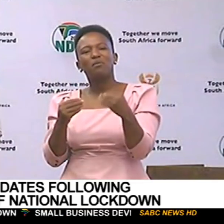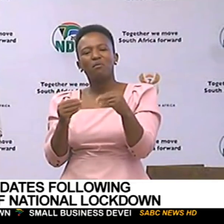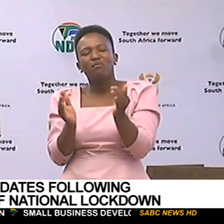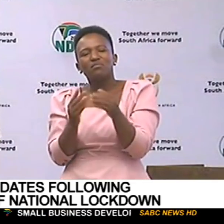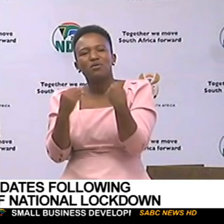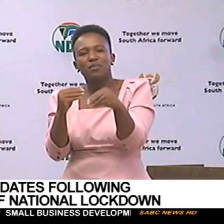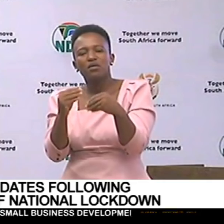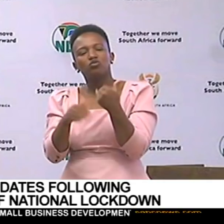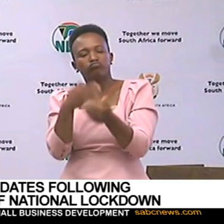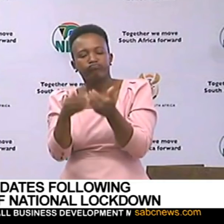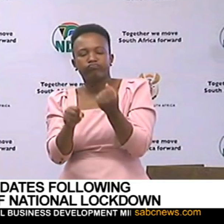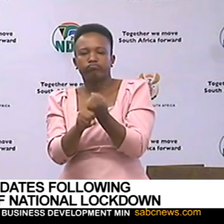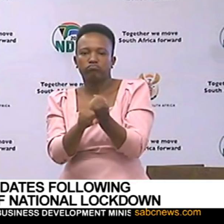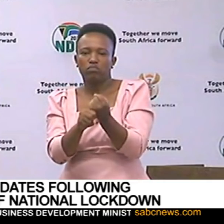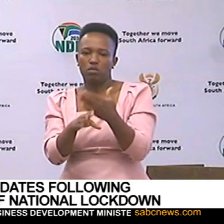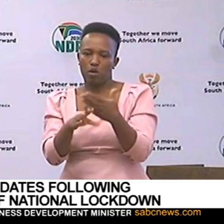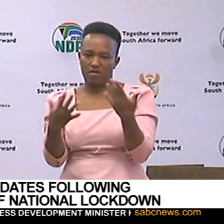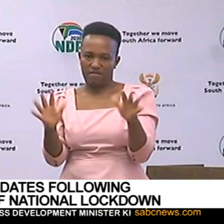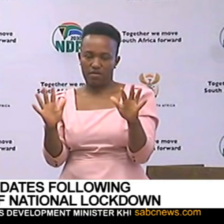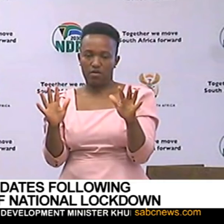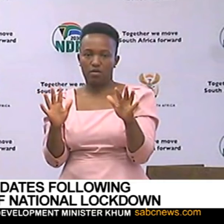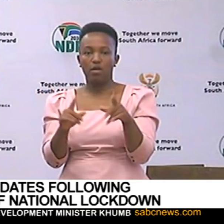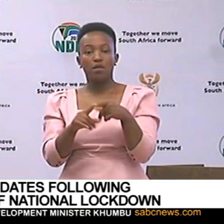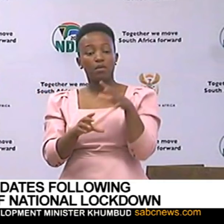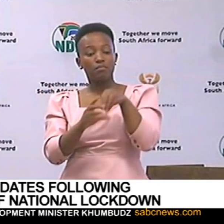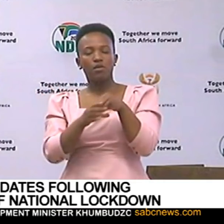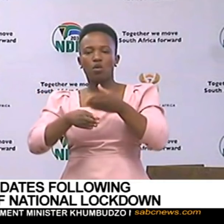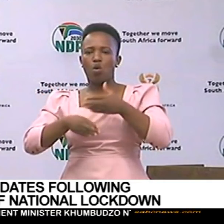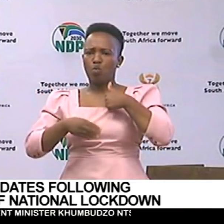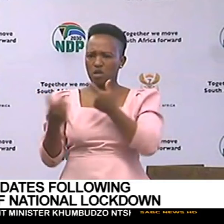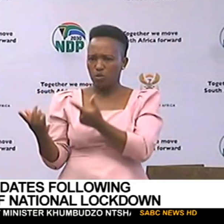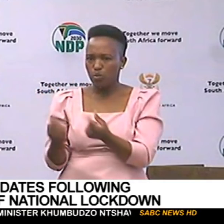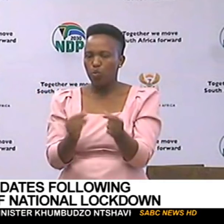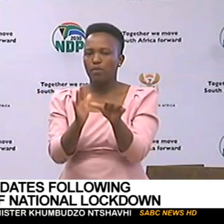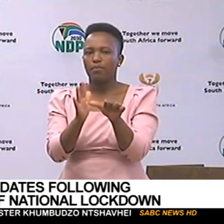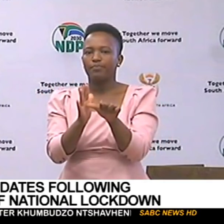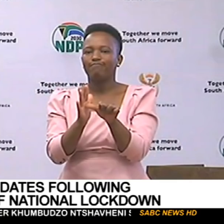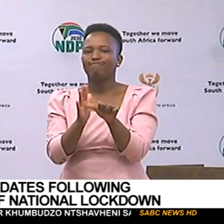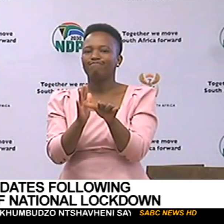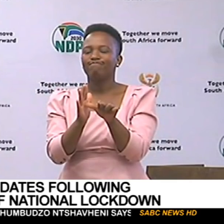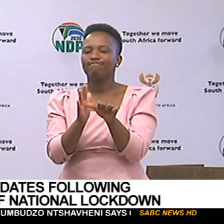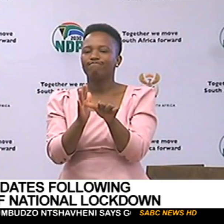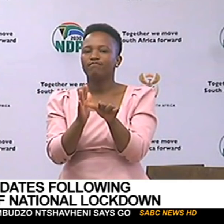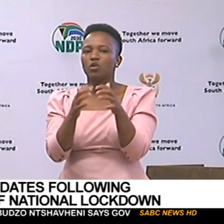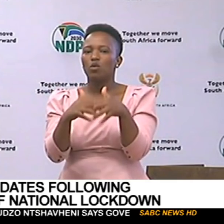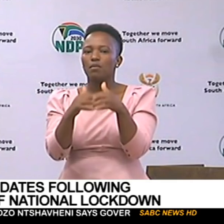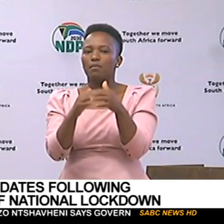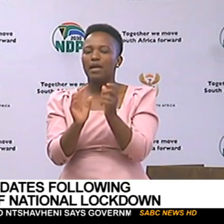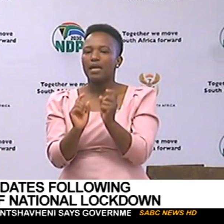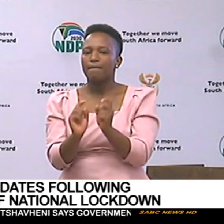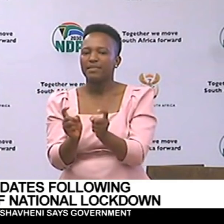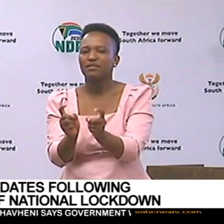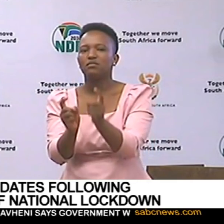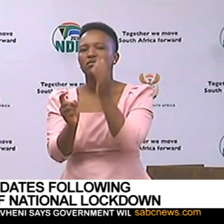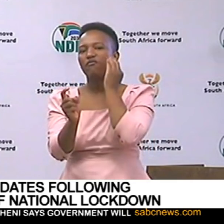carrying out the work that I spoke about. The key to the work that we are doing is the emergence of disinformation,